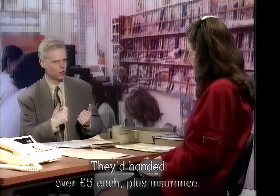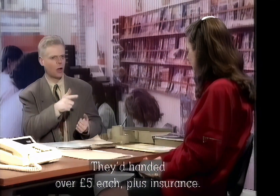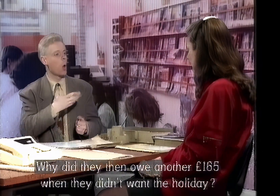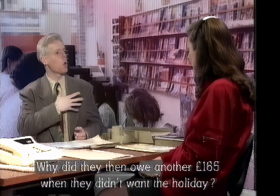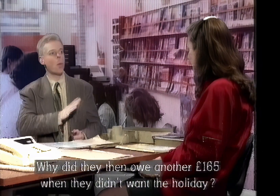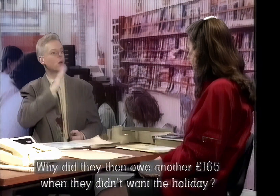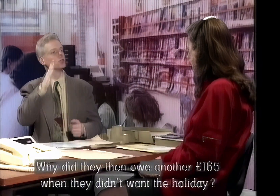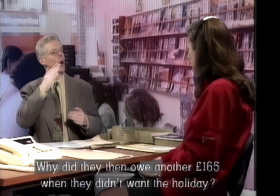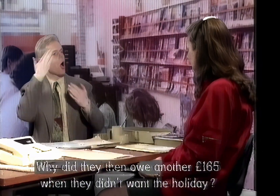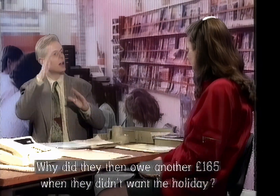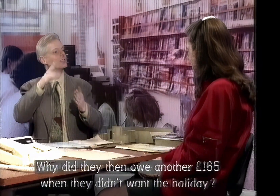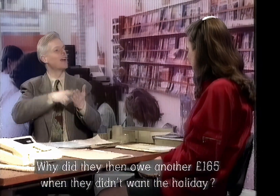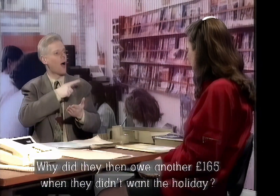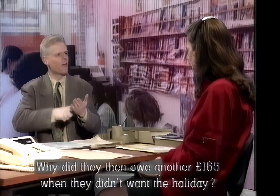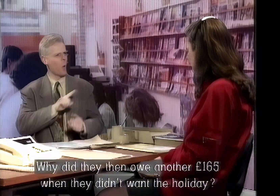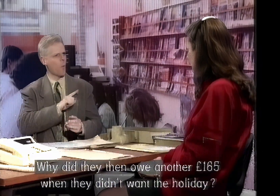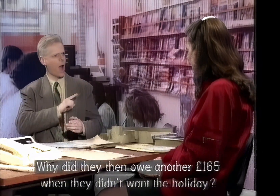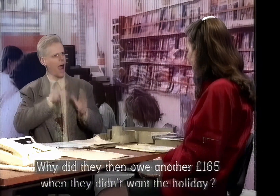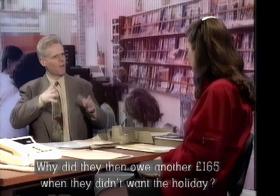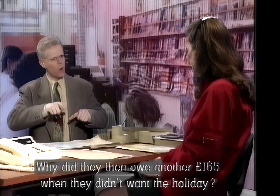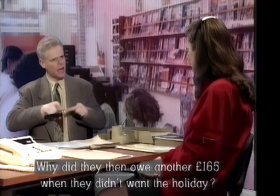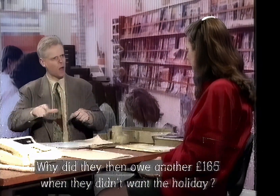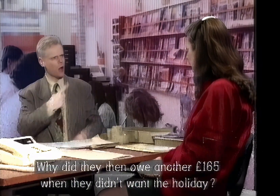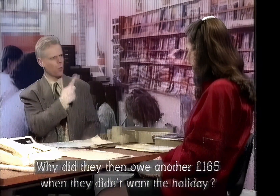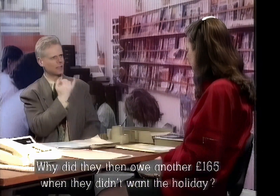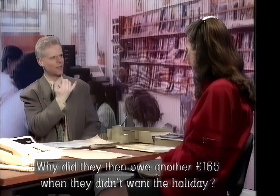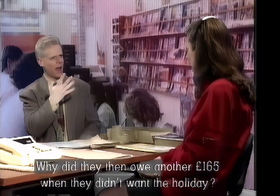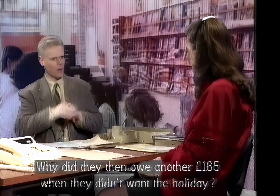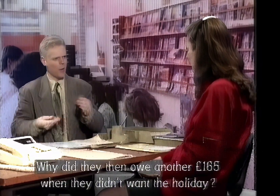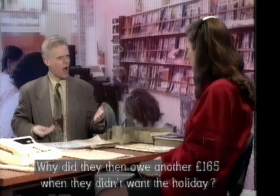Why did they then owe another £165 when they didn't want the holiday?